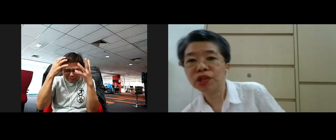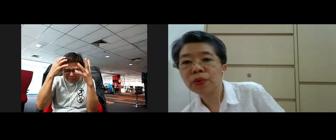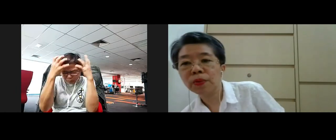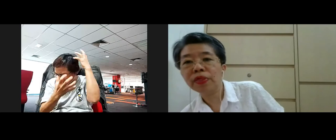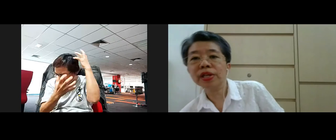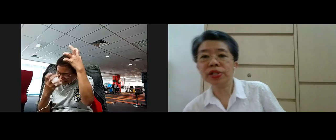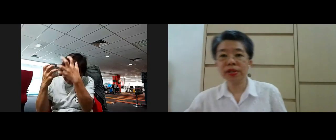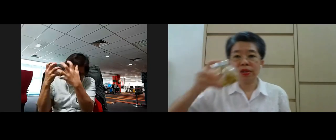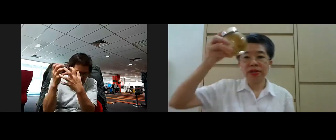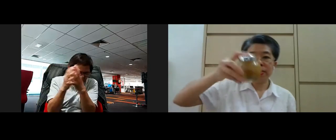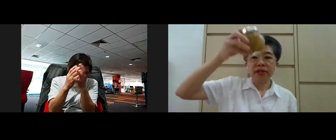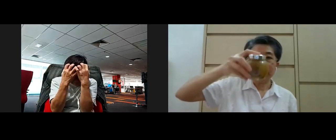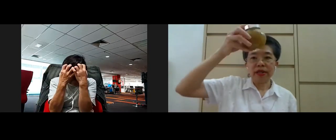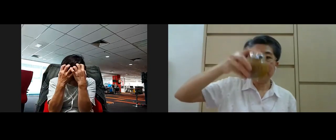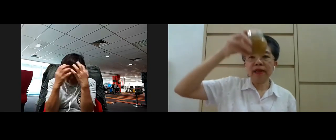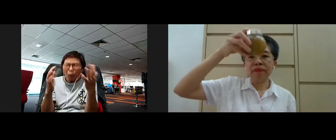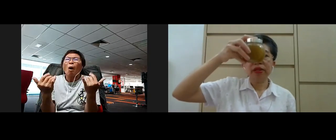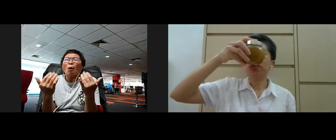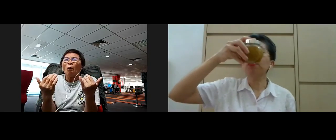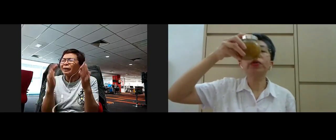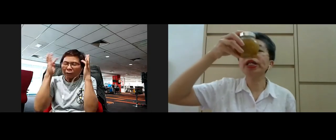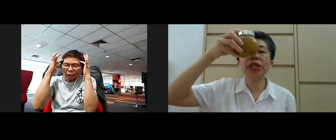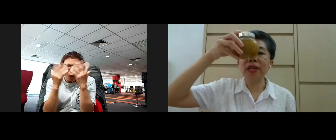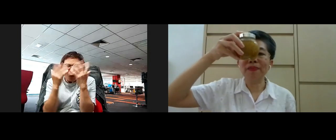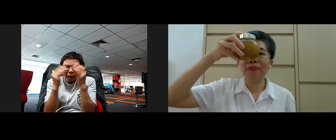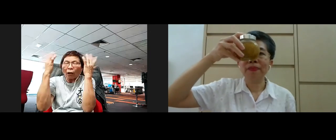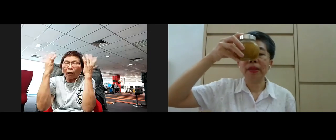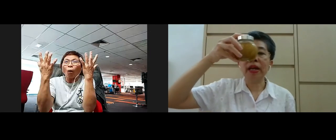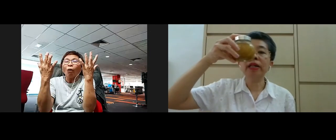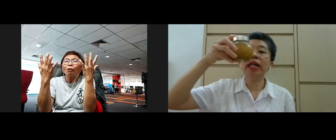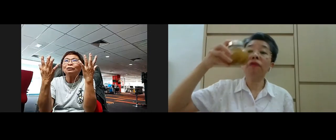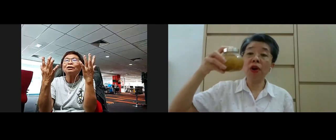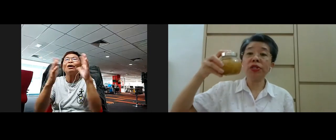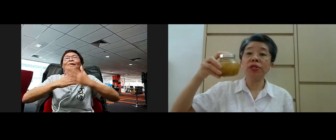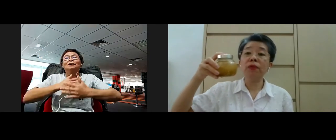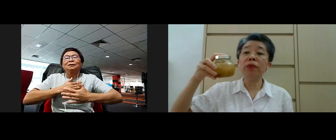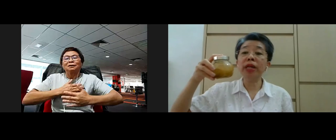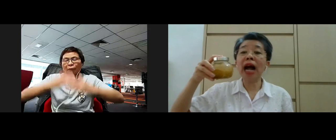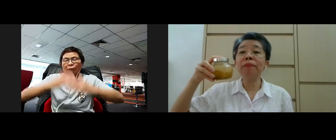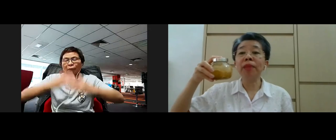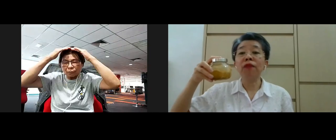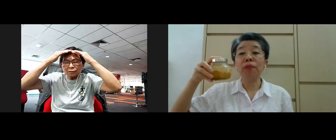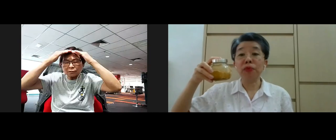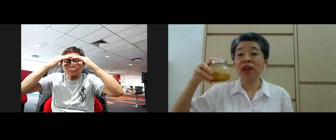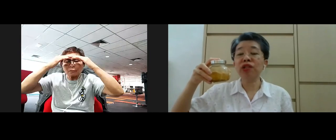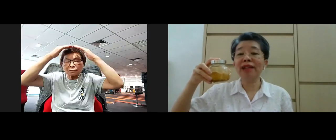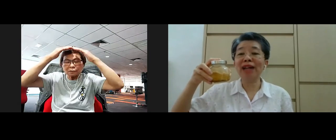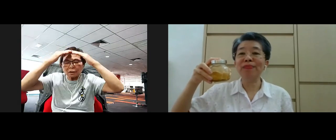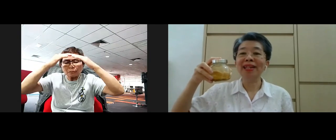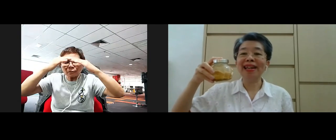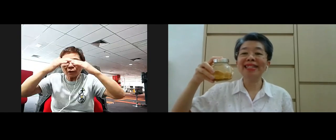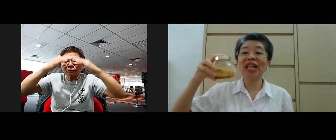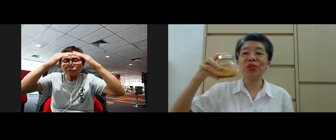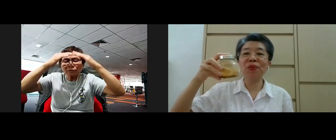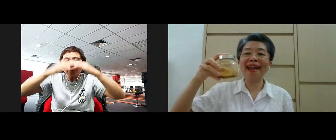challenged with this yeah that's why we couldn't see yeah then of course when we come for professional